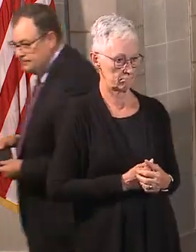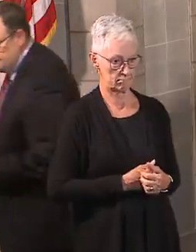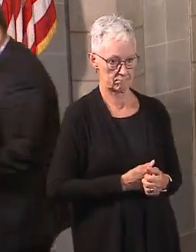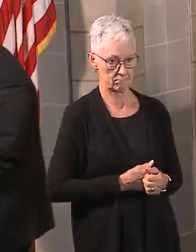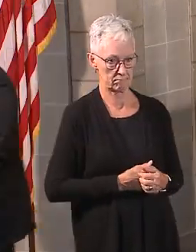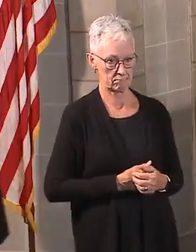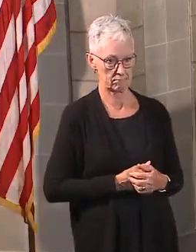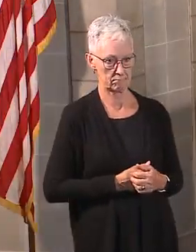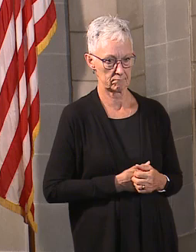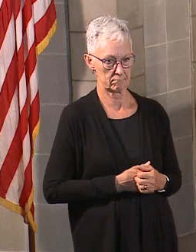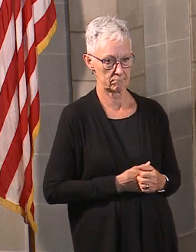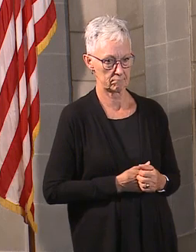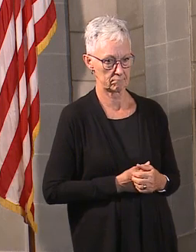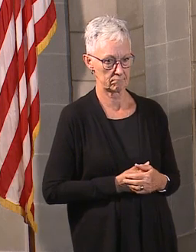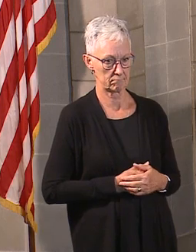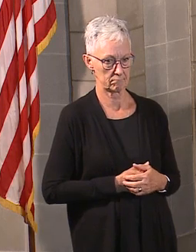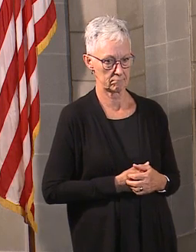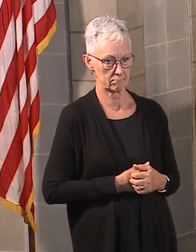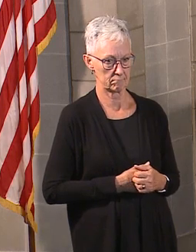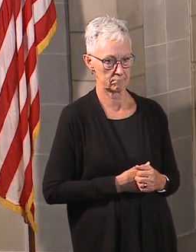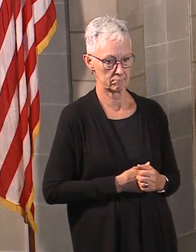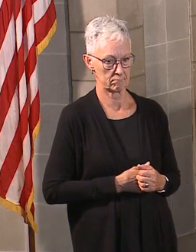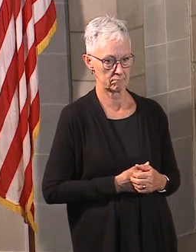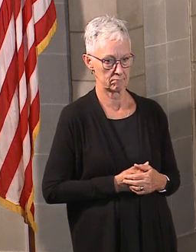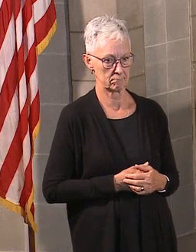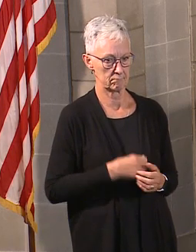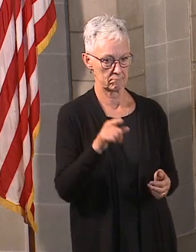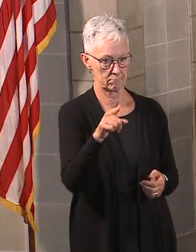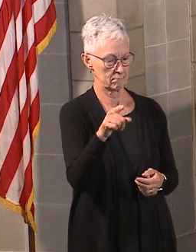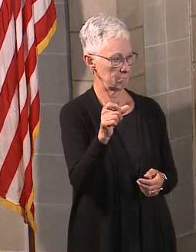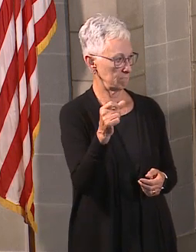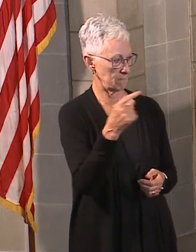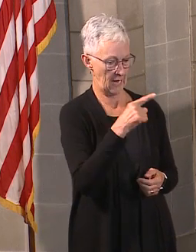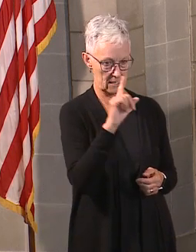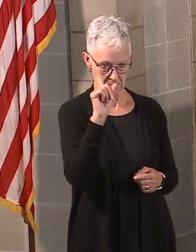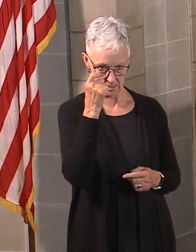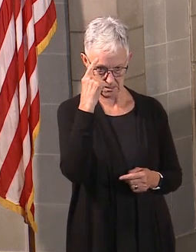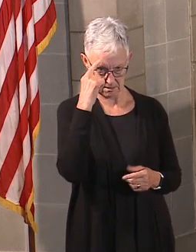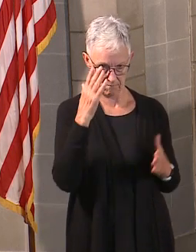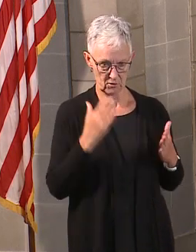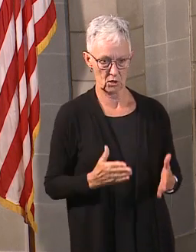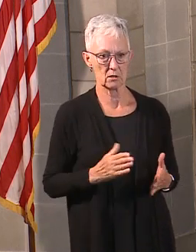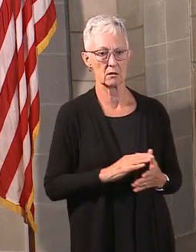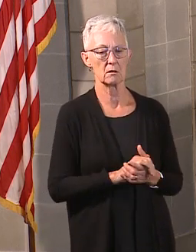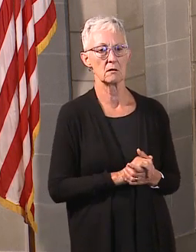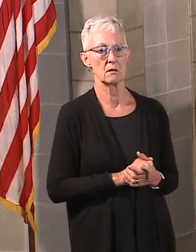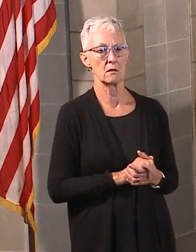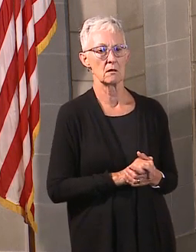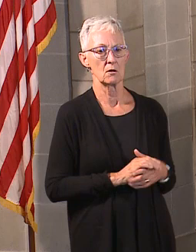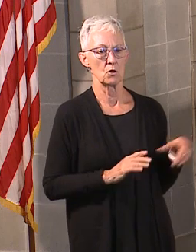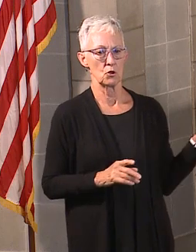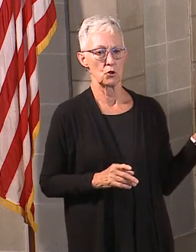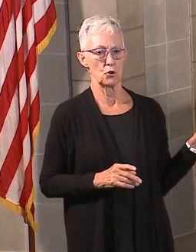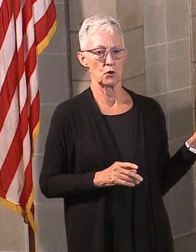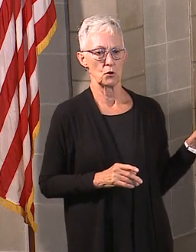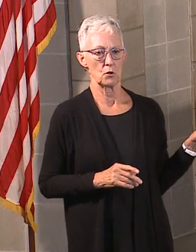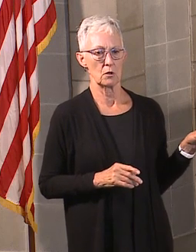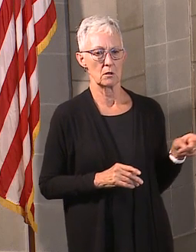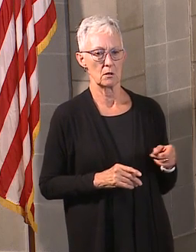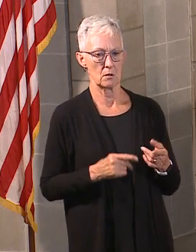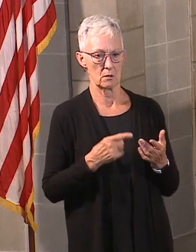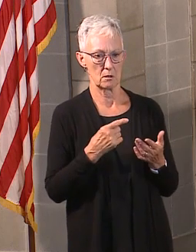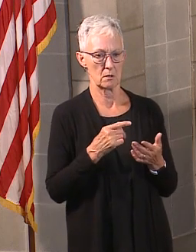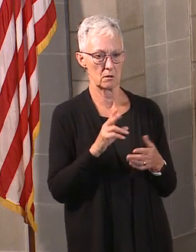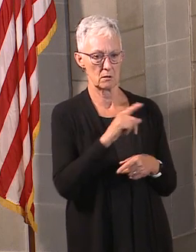I remember when you were listing safety steps that people could take when you got to masks and used two different words.